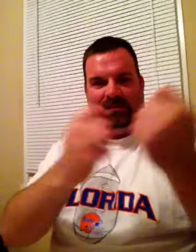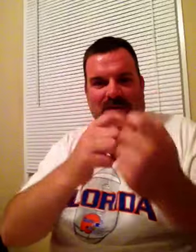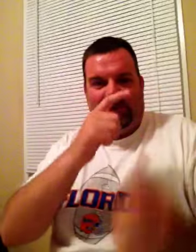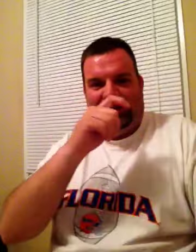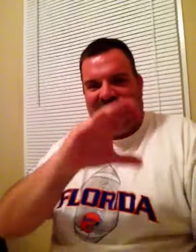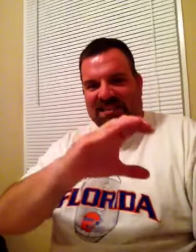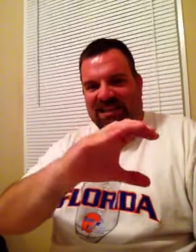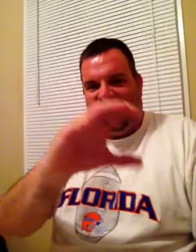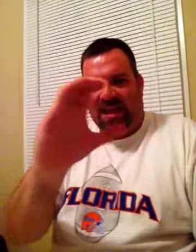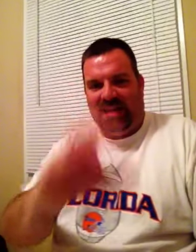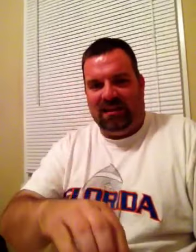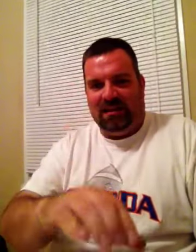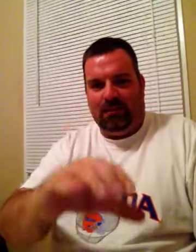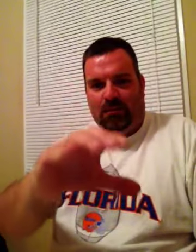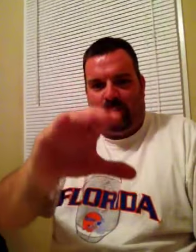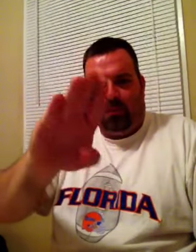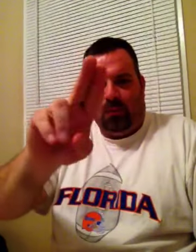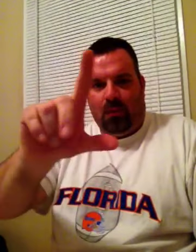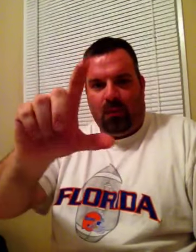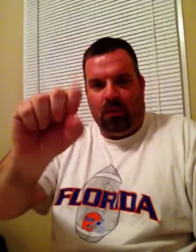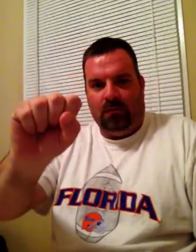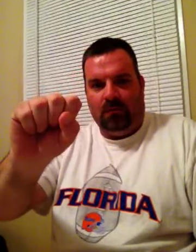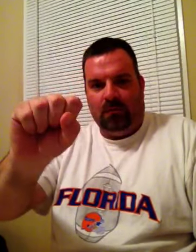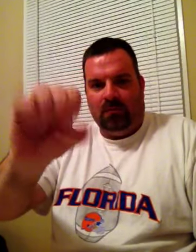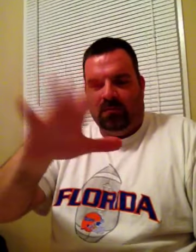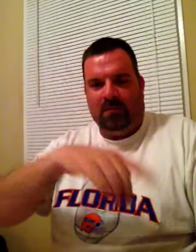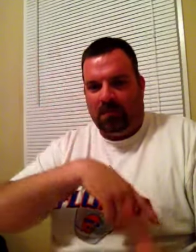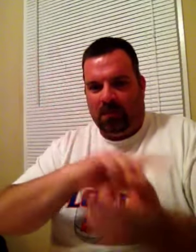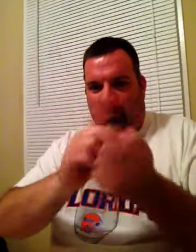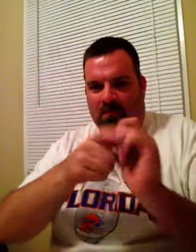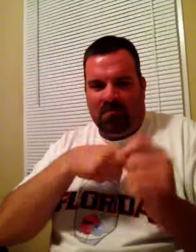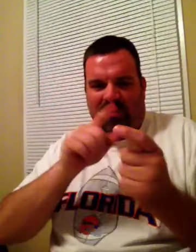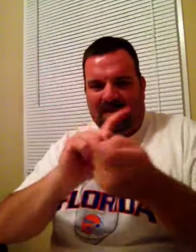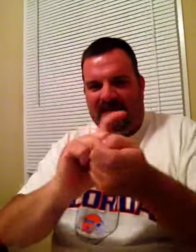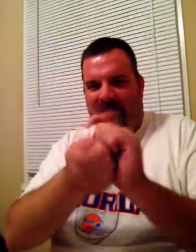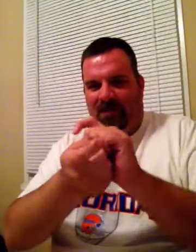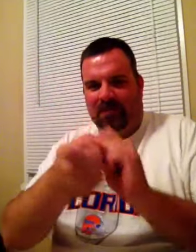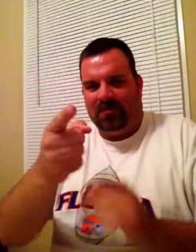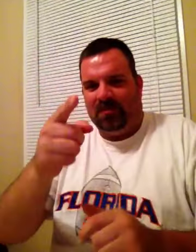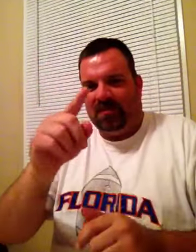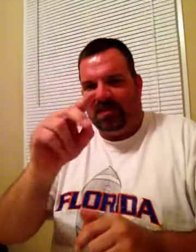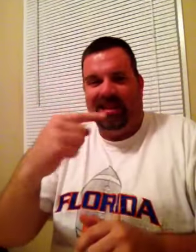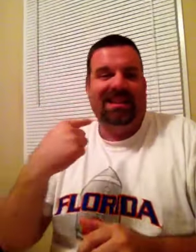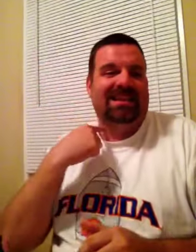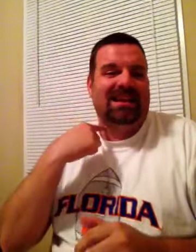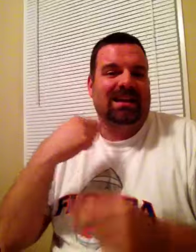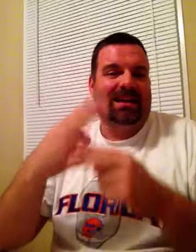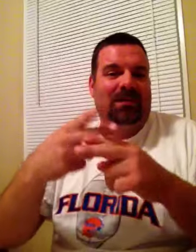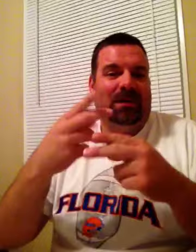This is Finding Nemo While Getting Lost. Smellers, Doc McStuffins at the dentist,